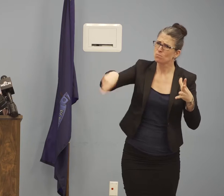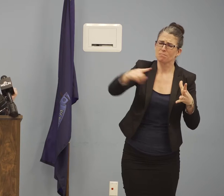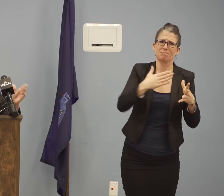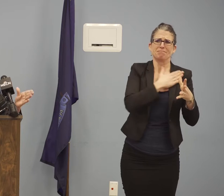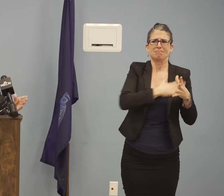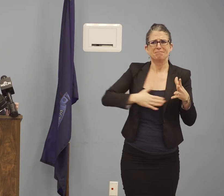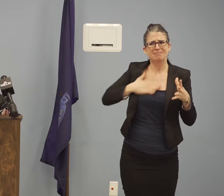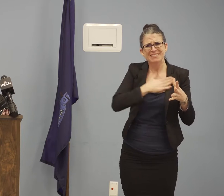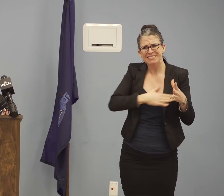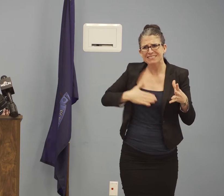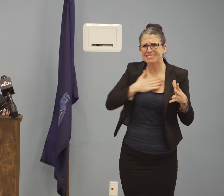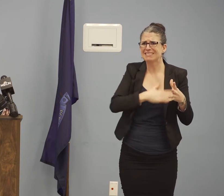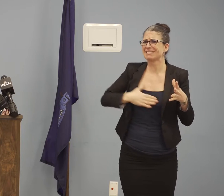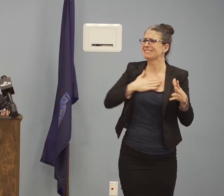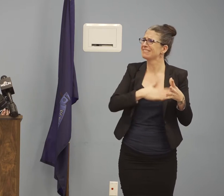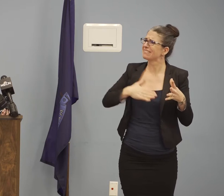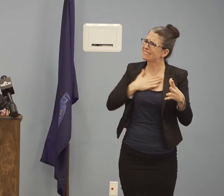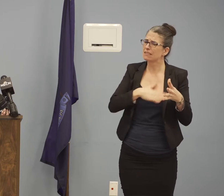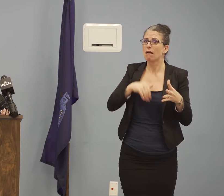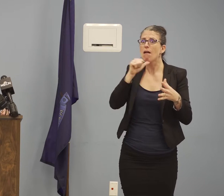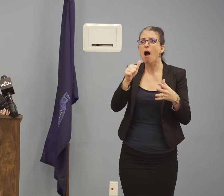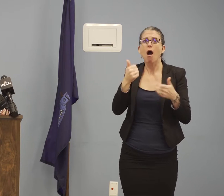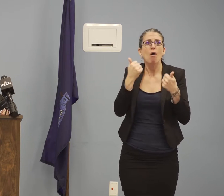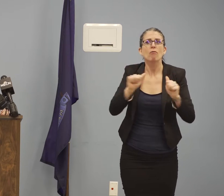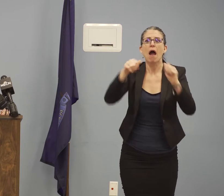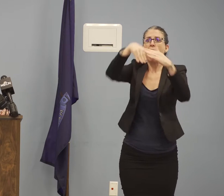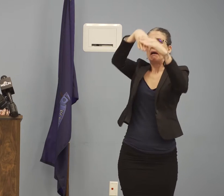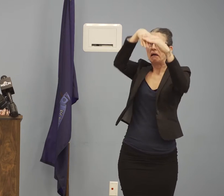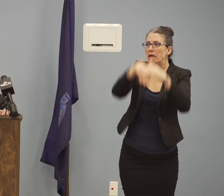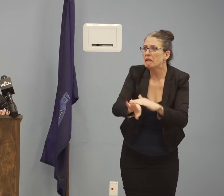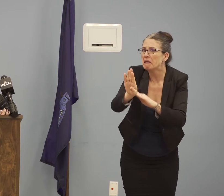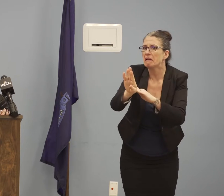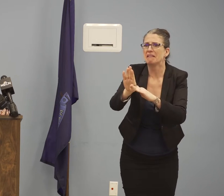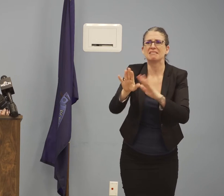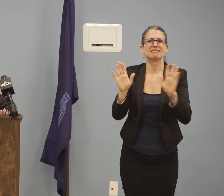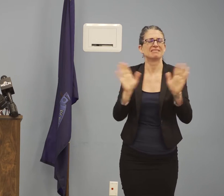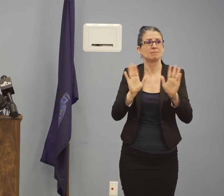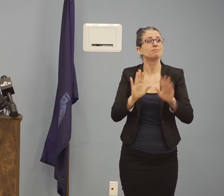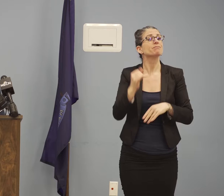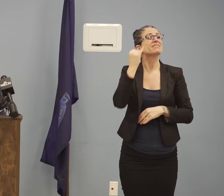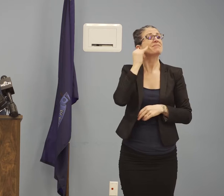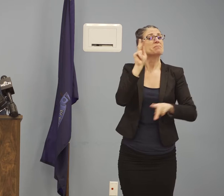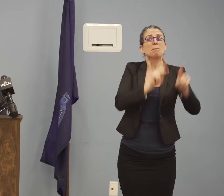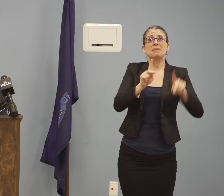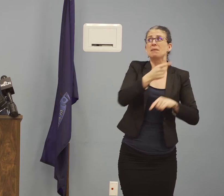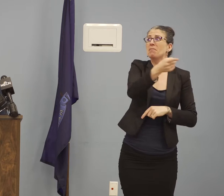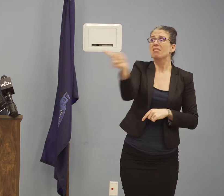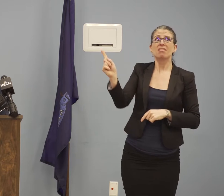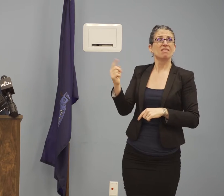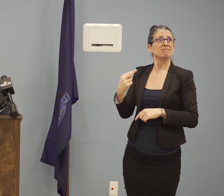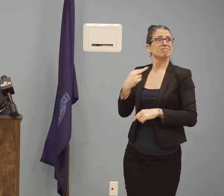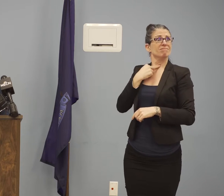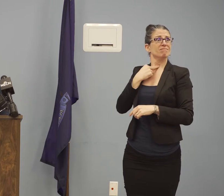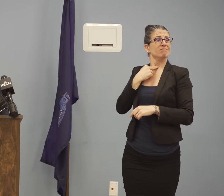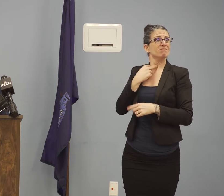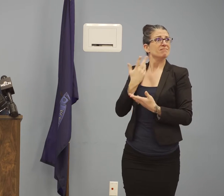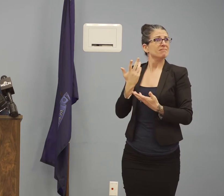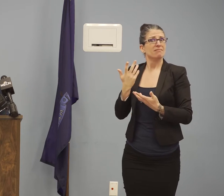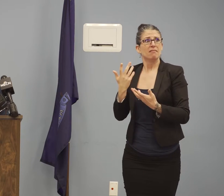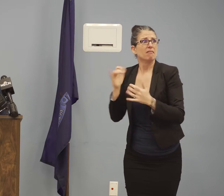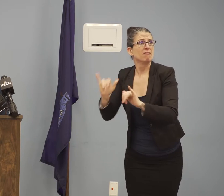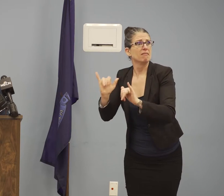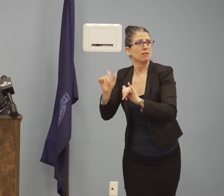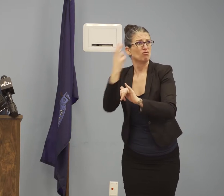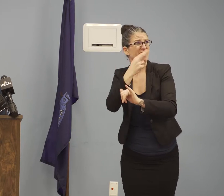or by buying gift cards or other measures of support. Secondly, I am prohibiting